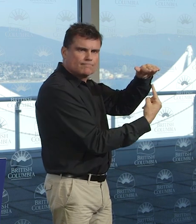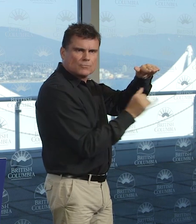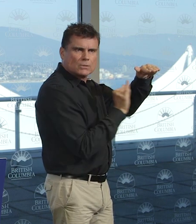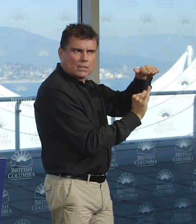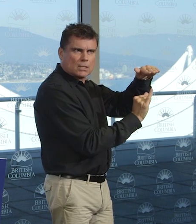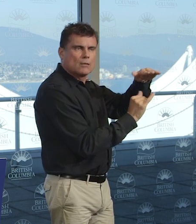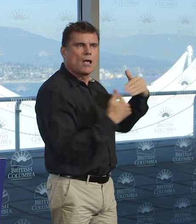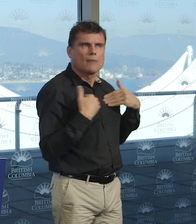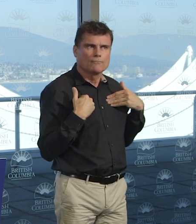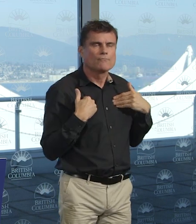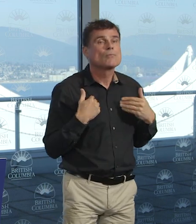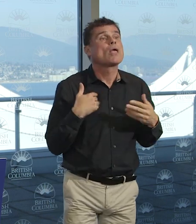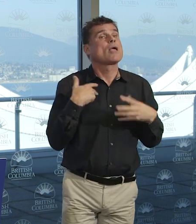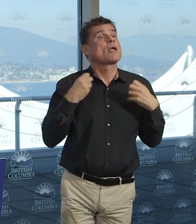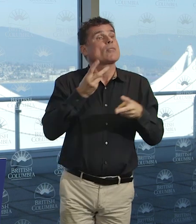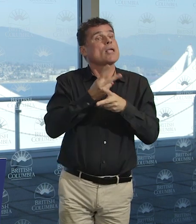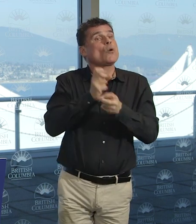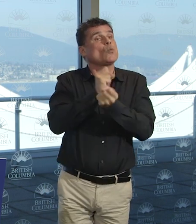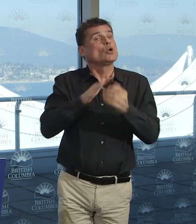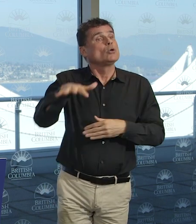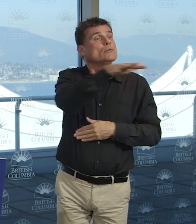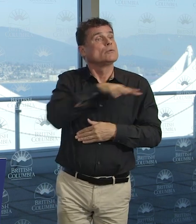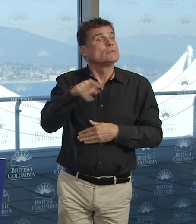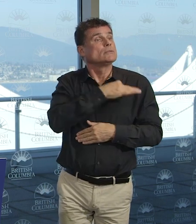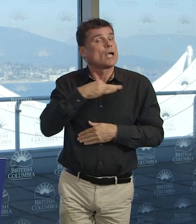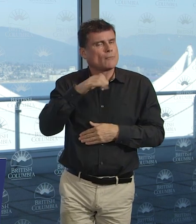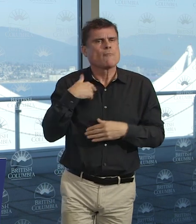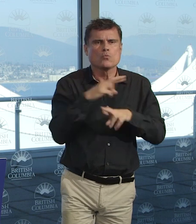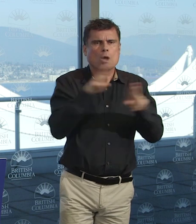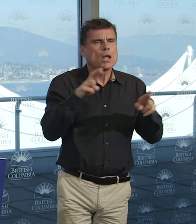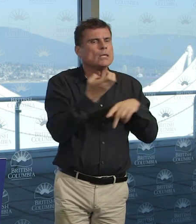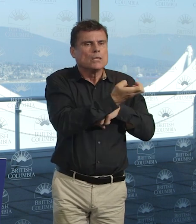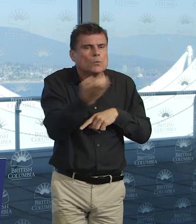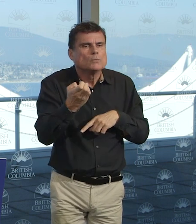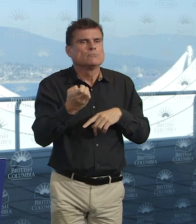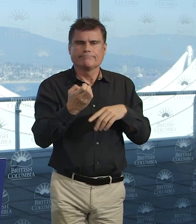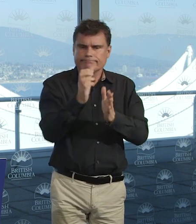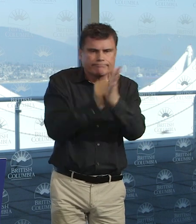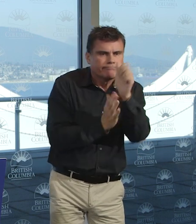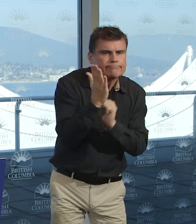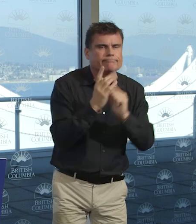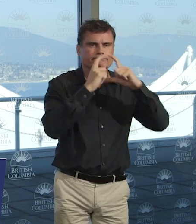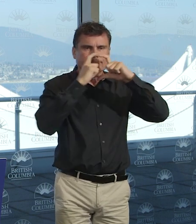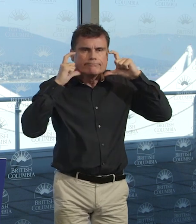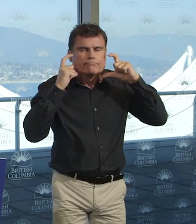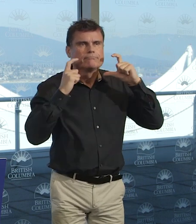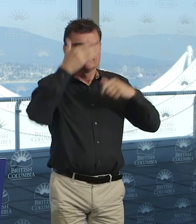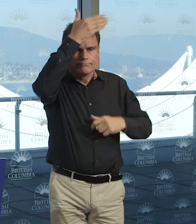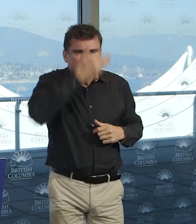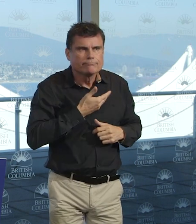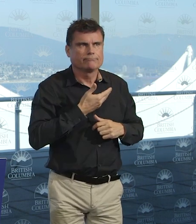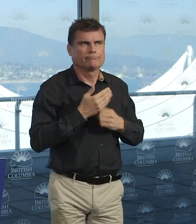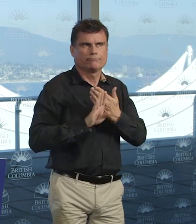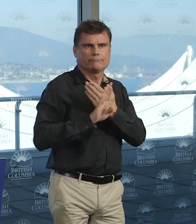that protect them as well. And I know there's been a lot of angst and a lot of concern that we're not going to have the supplies that we need to